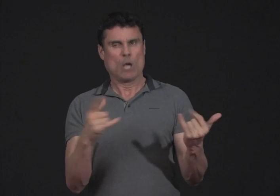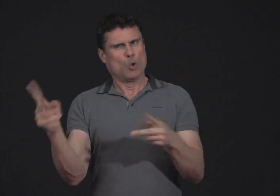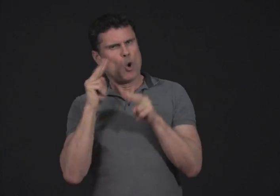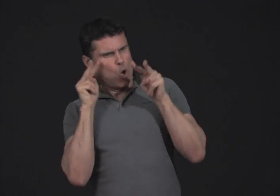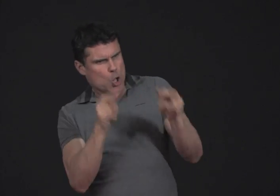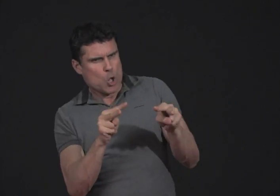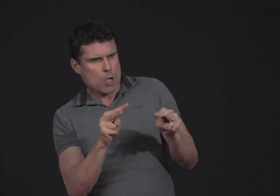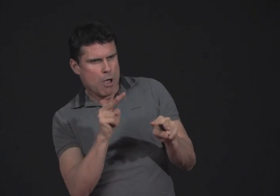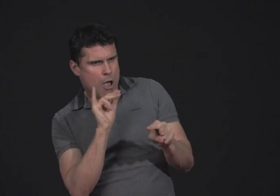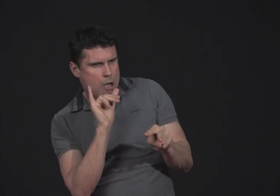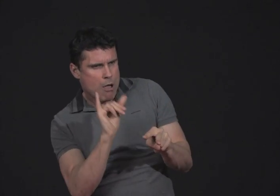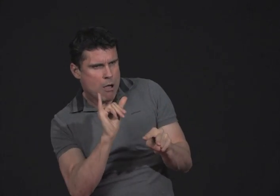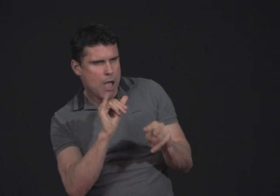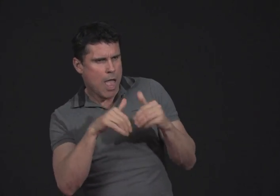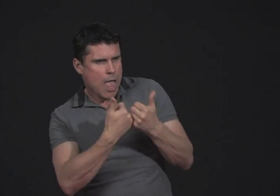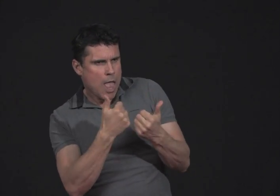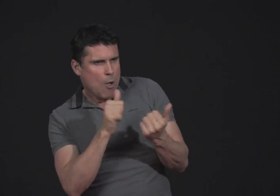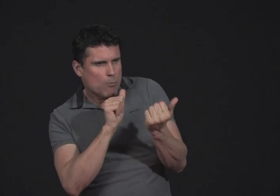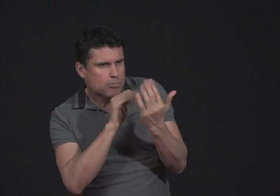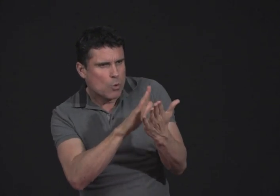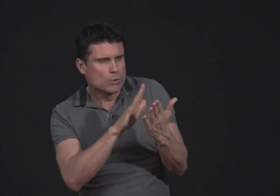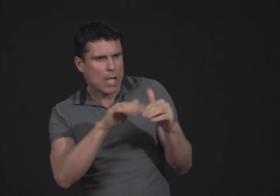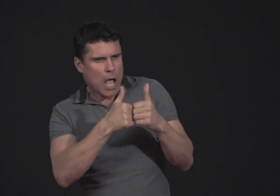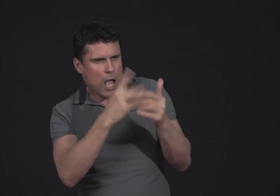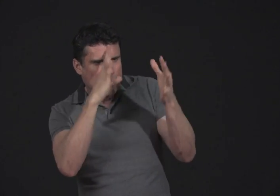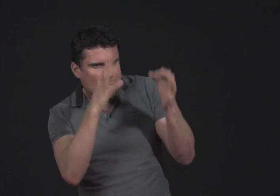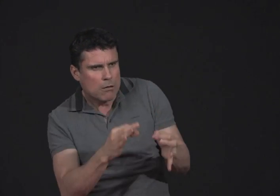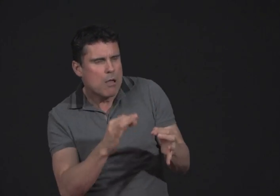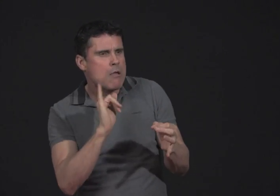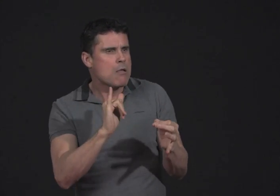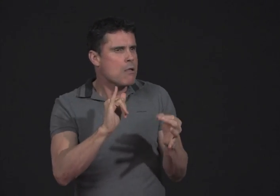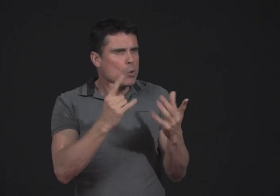what's going on, what they're doing, and how they're mandating everything.